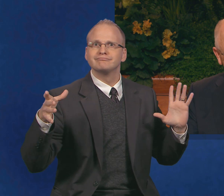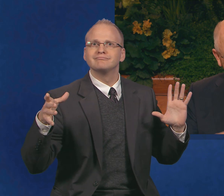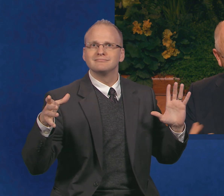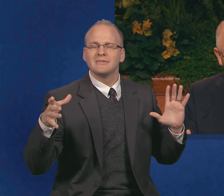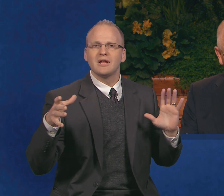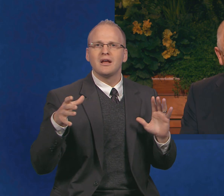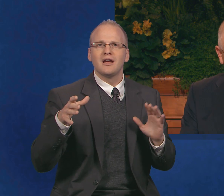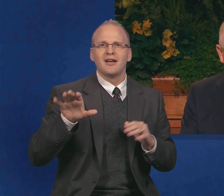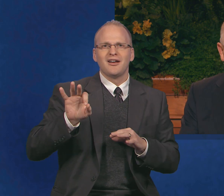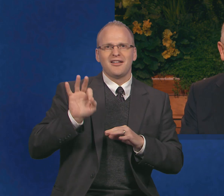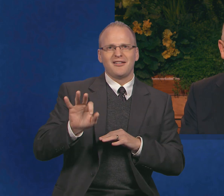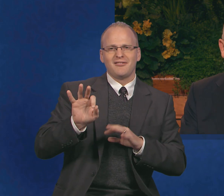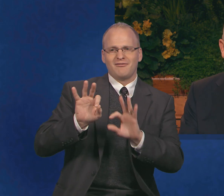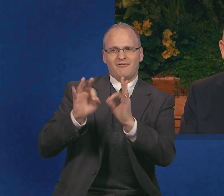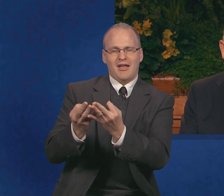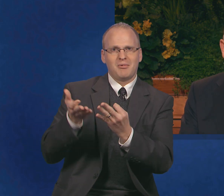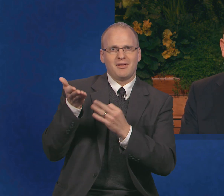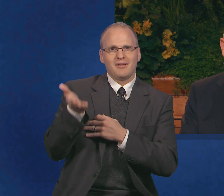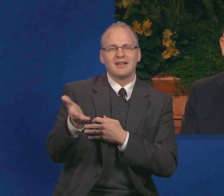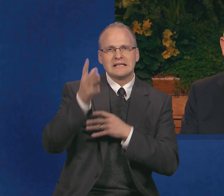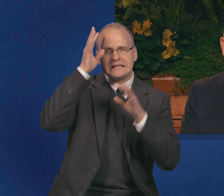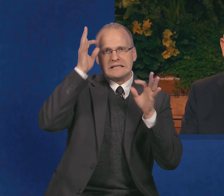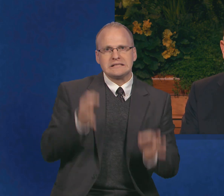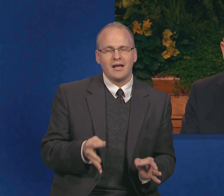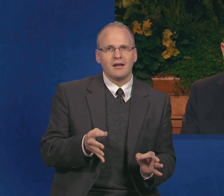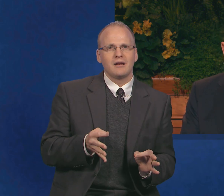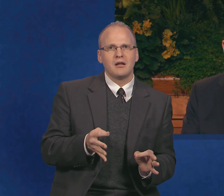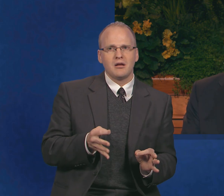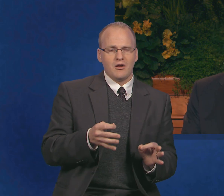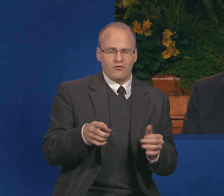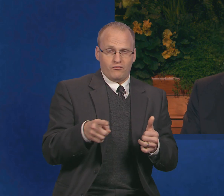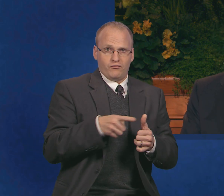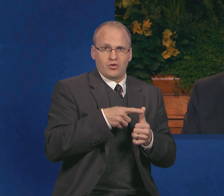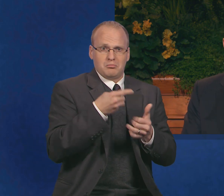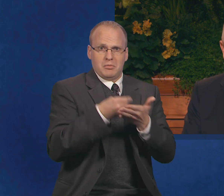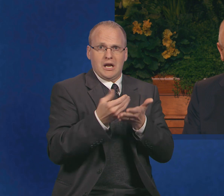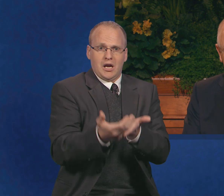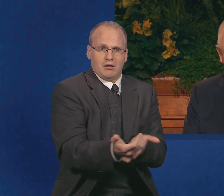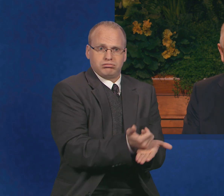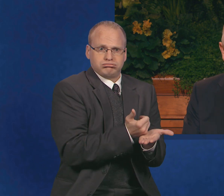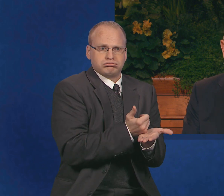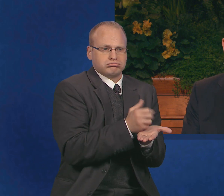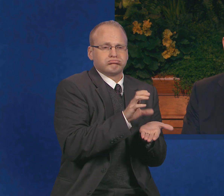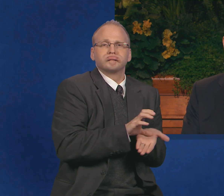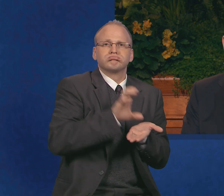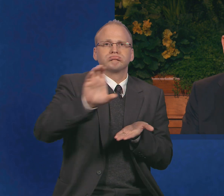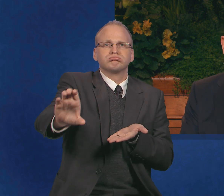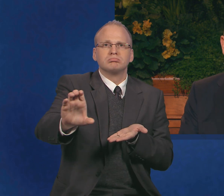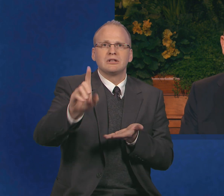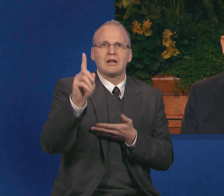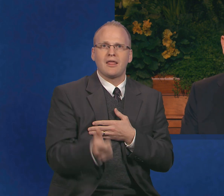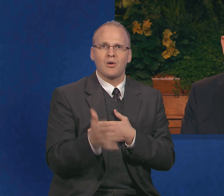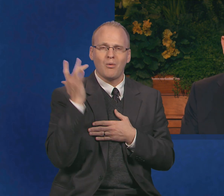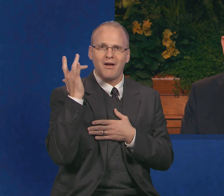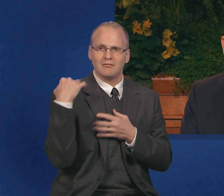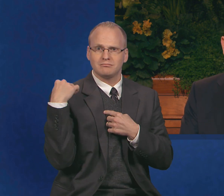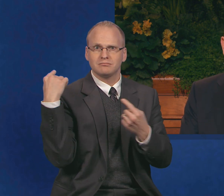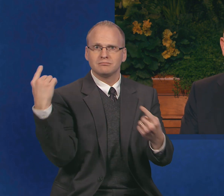first cash income for tithing because they had lived well from their animals and their productive fruit and vegetable gardens. They